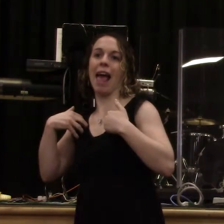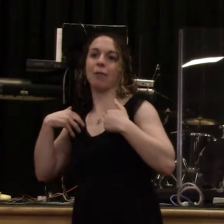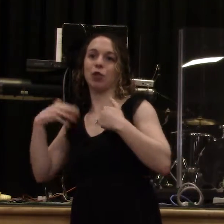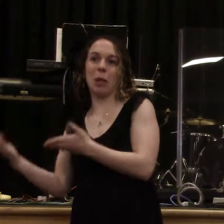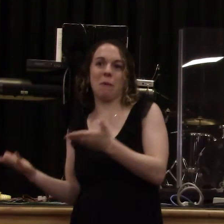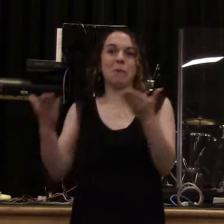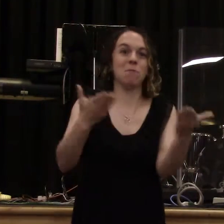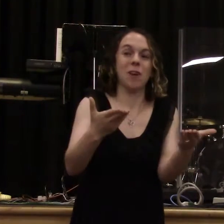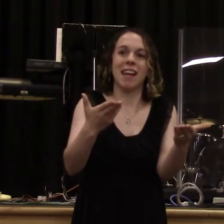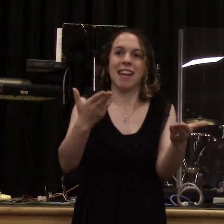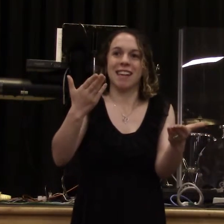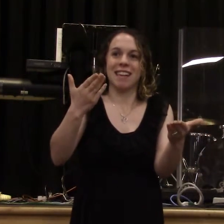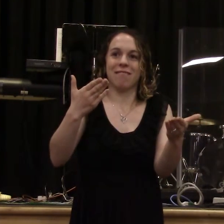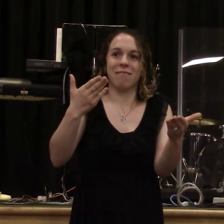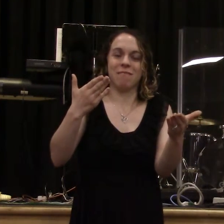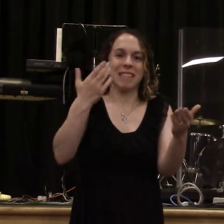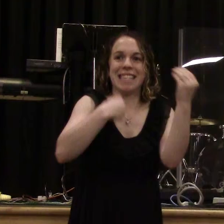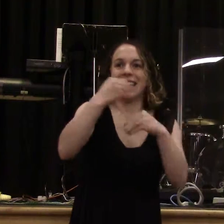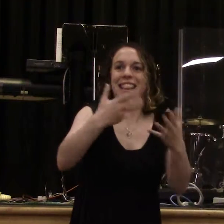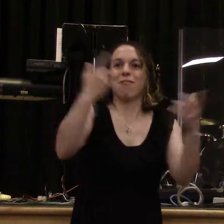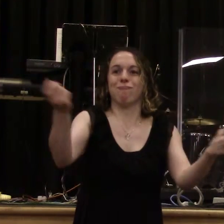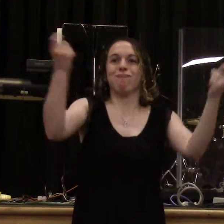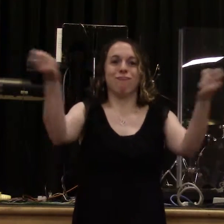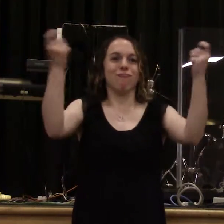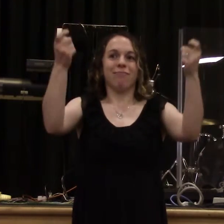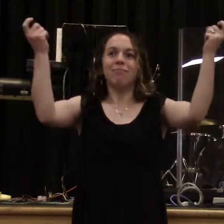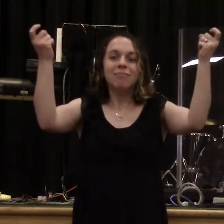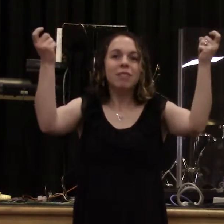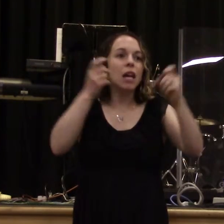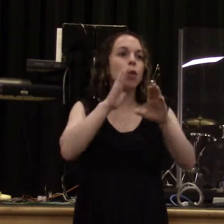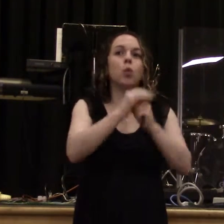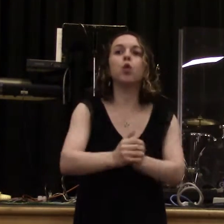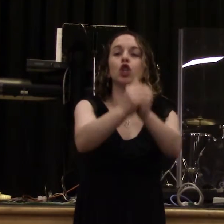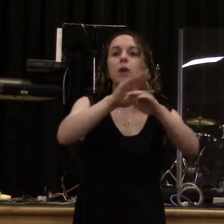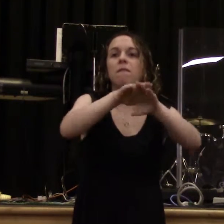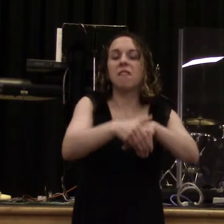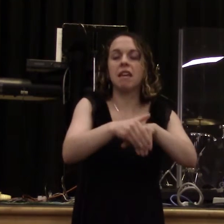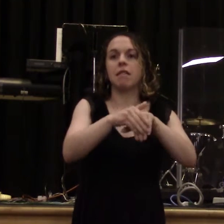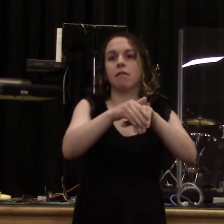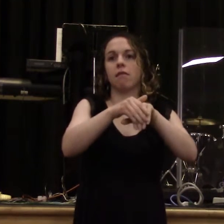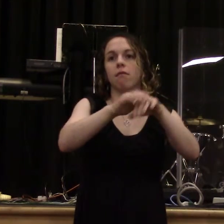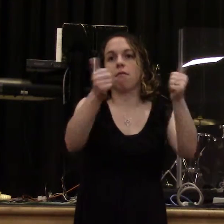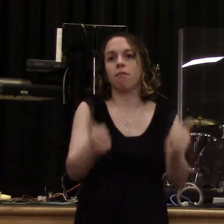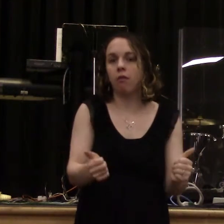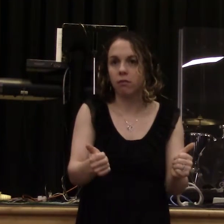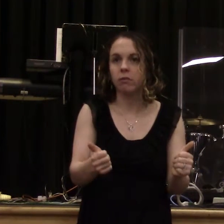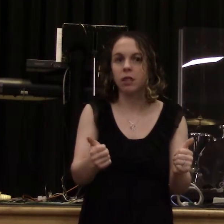Part of their worship would be things that would be considered sinful to Christians. They were involved in